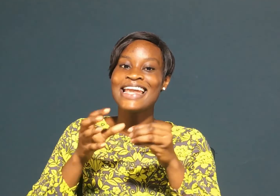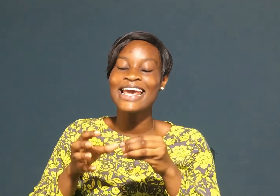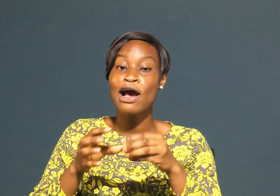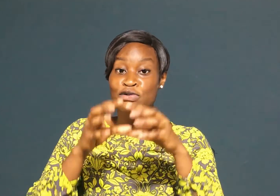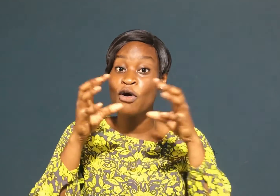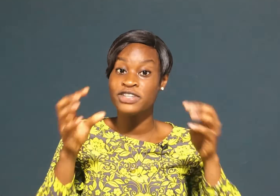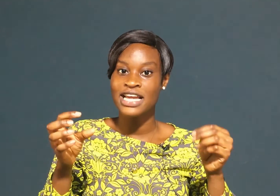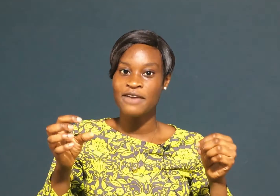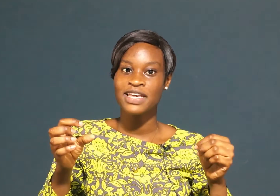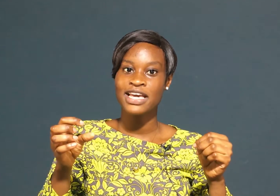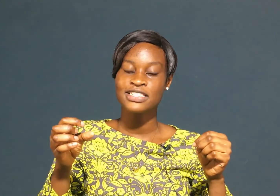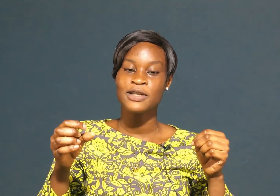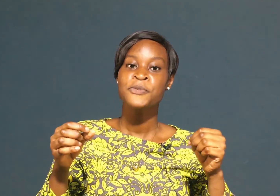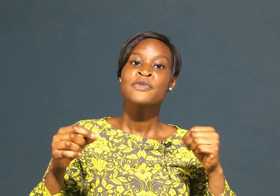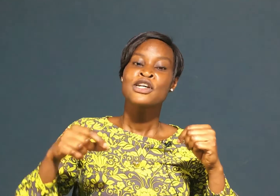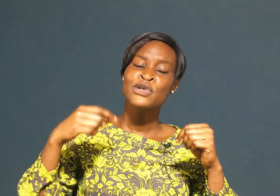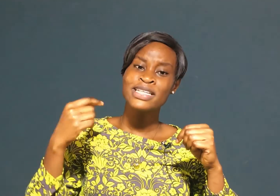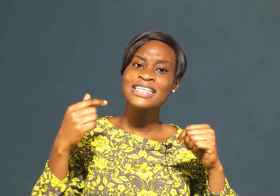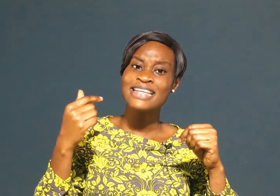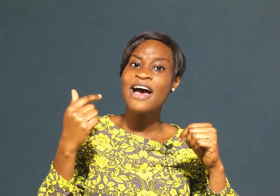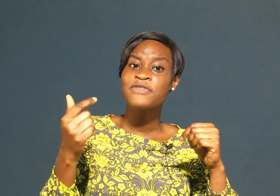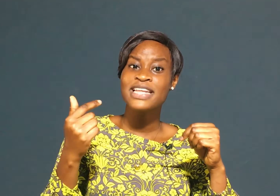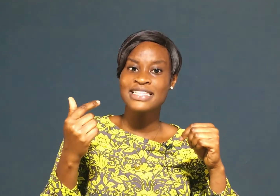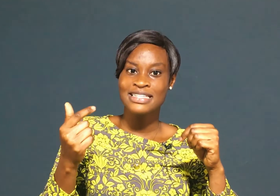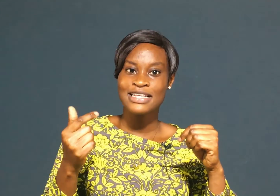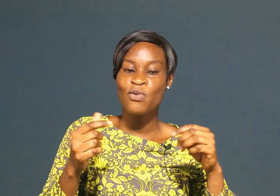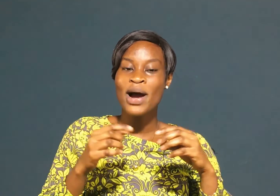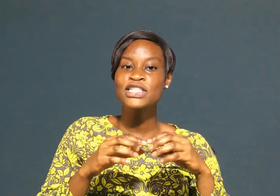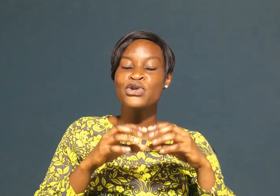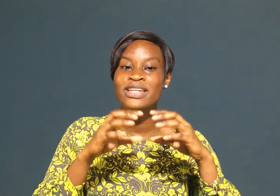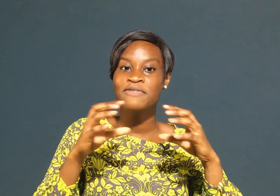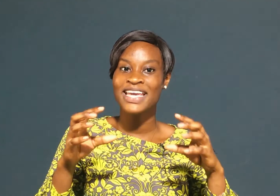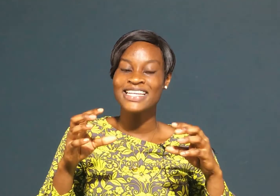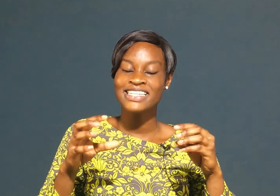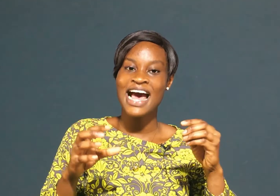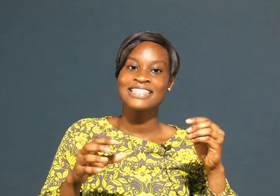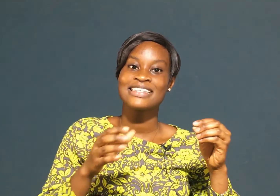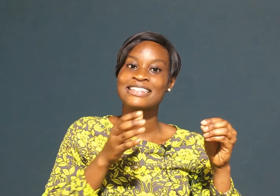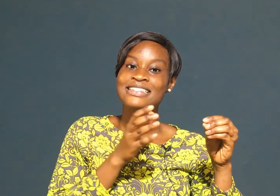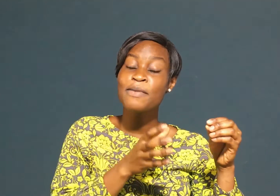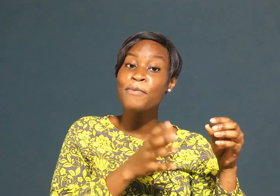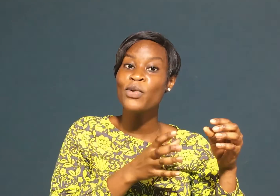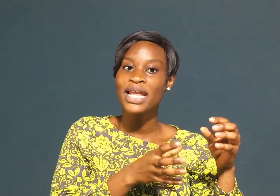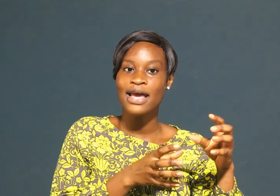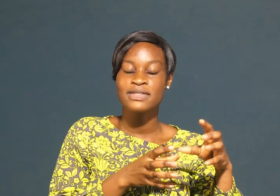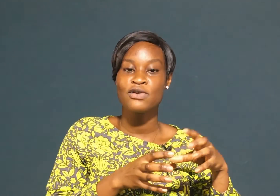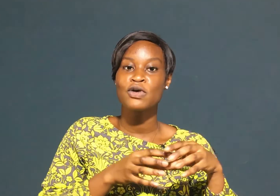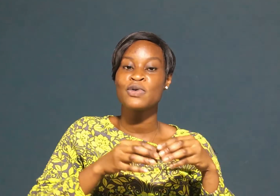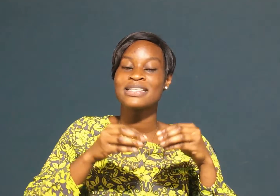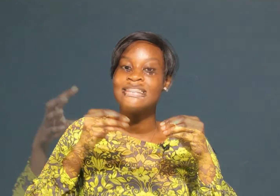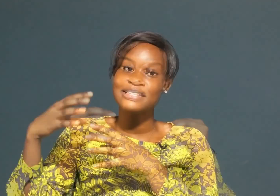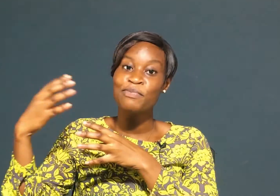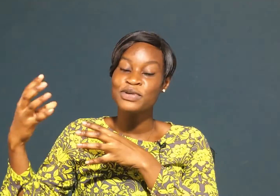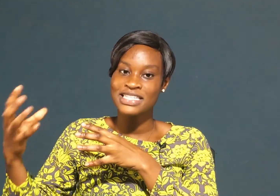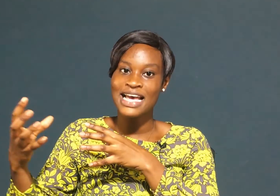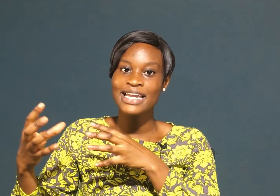layout of your navigation so this is evidence that once your navigation has a simple layout and also a simple design